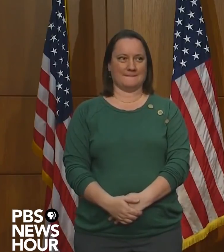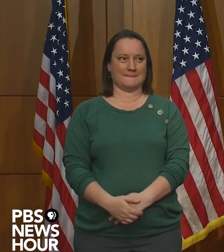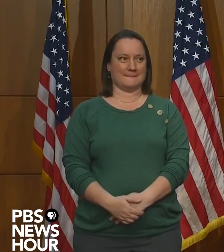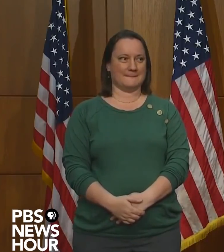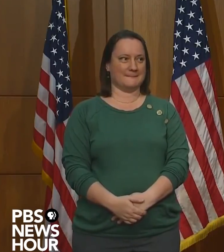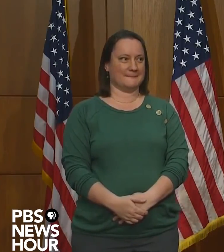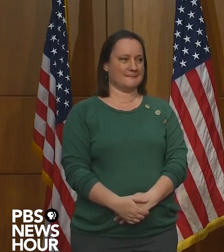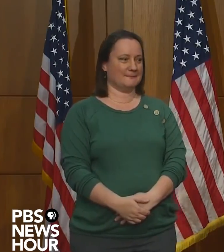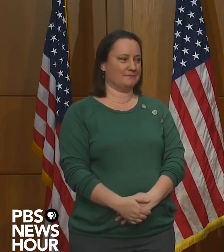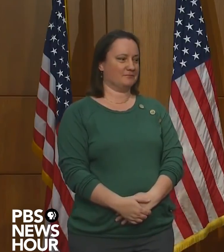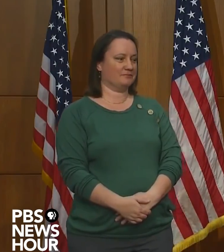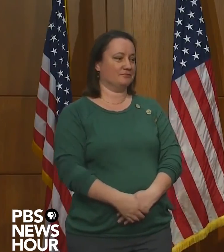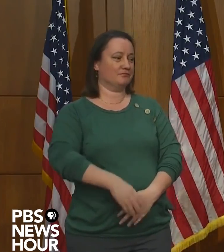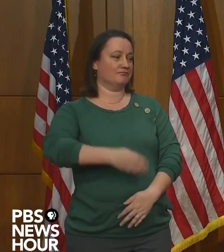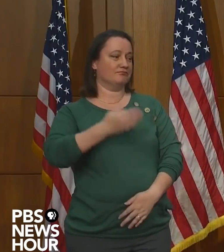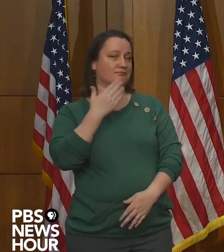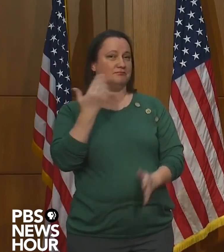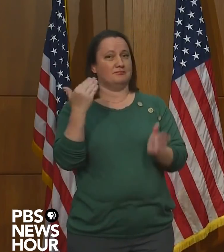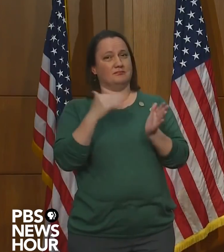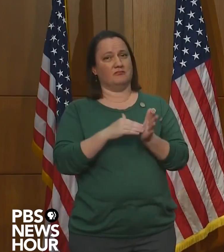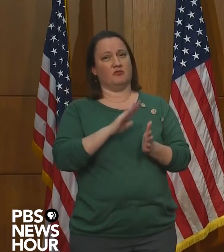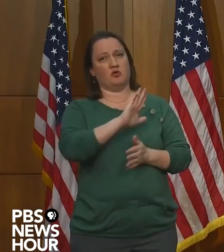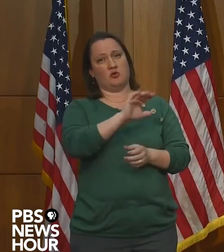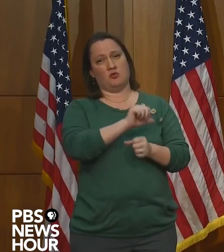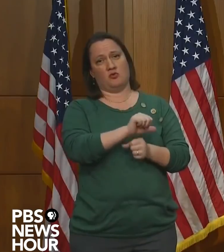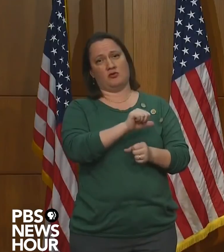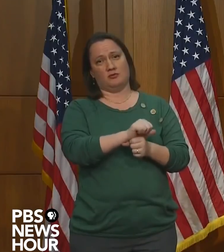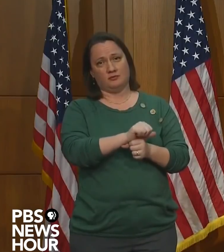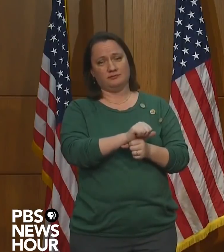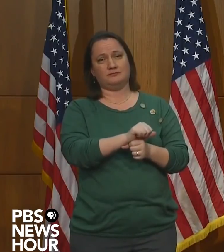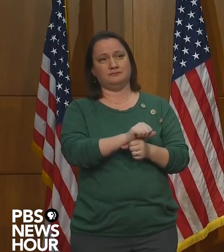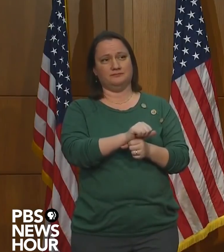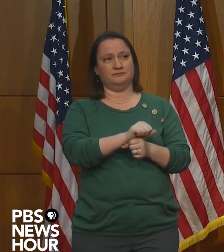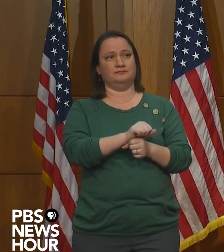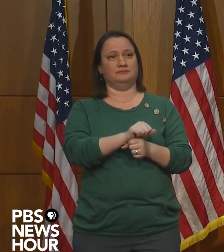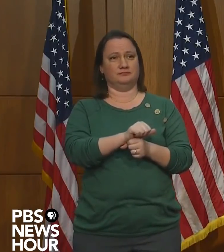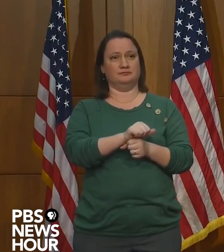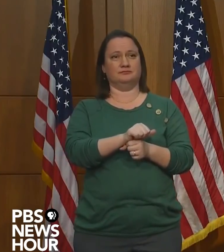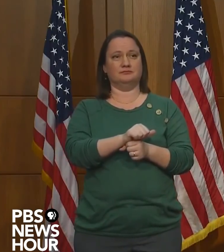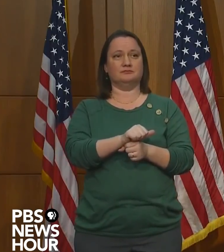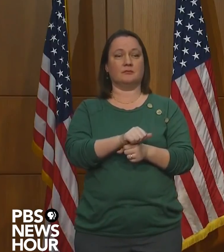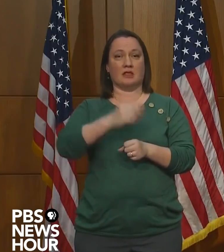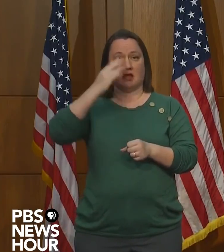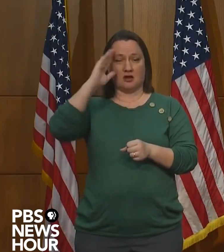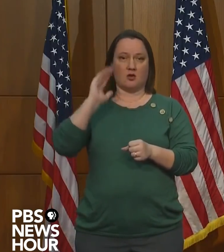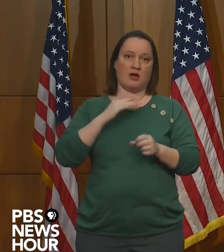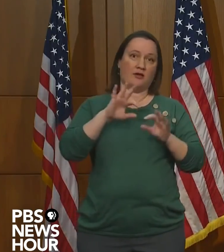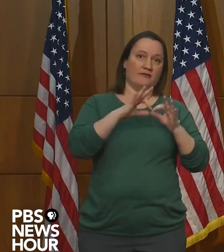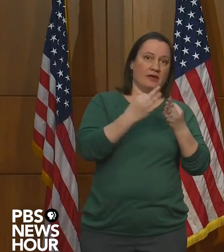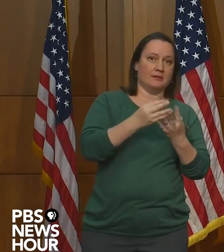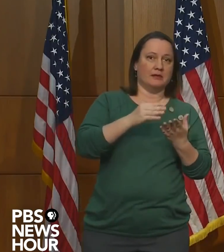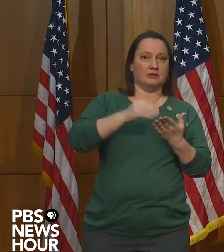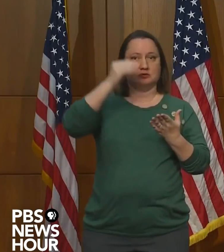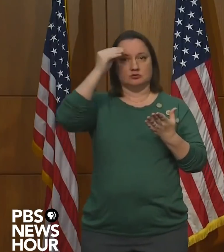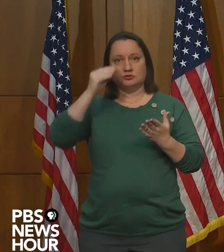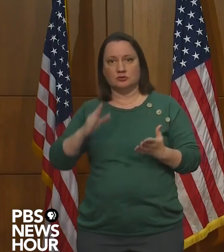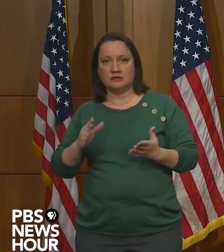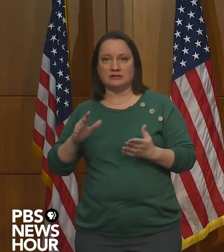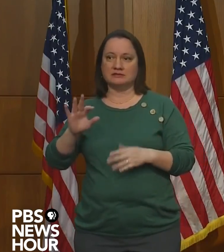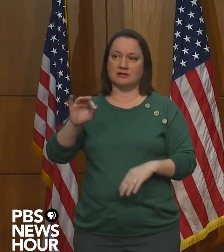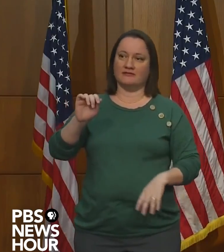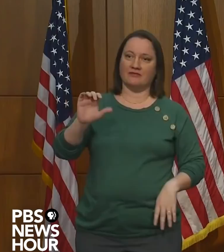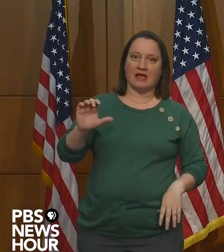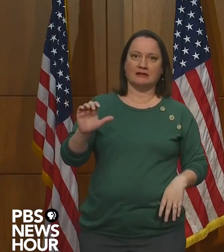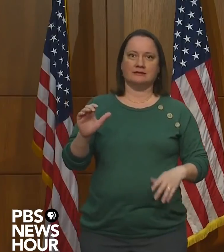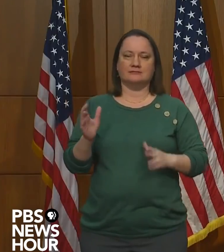Well, thank you again for all of that work. And I know all of our families and students and faculty are anxious